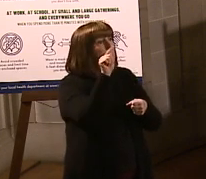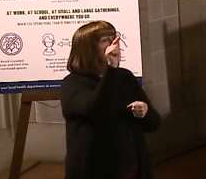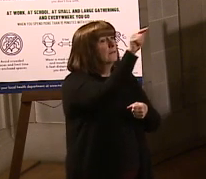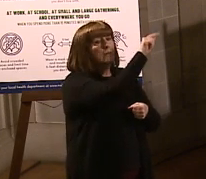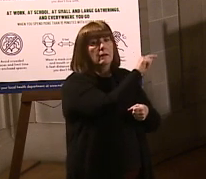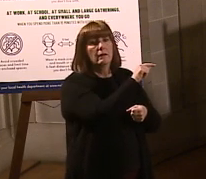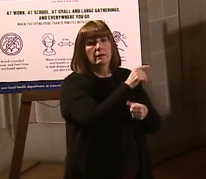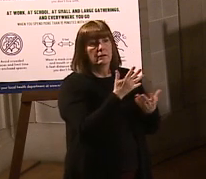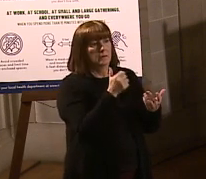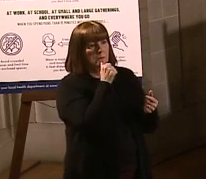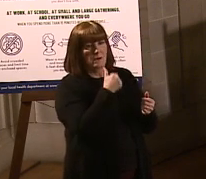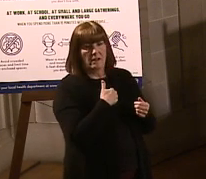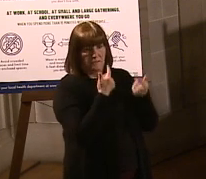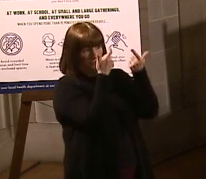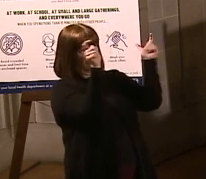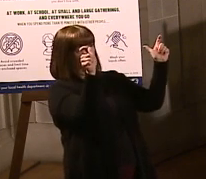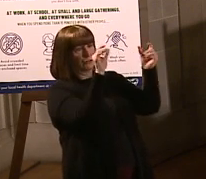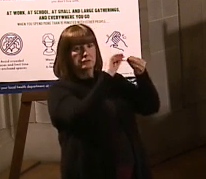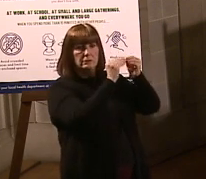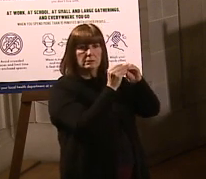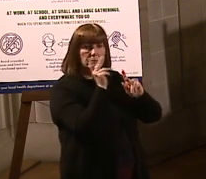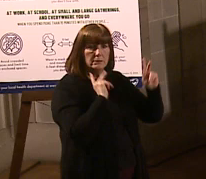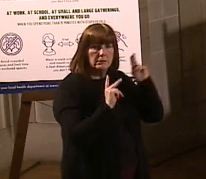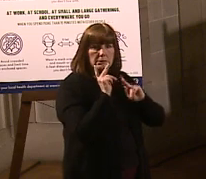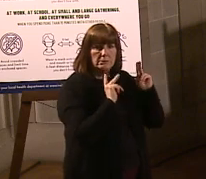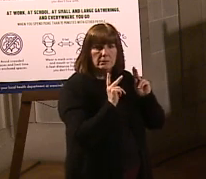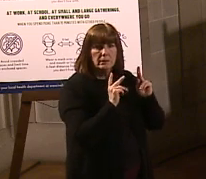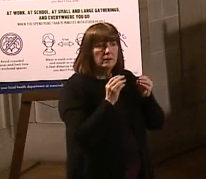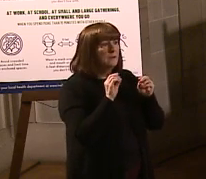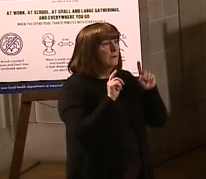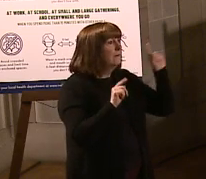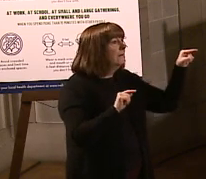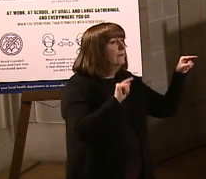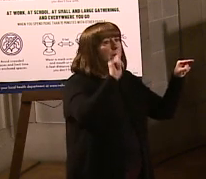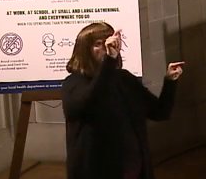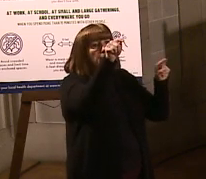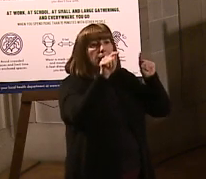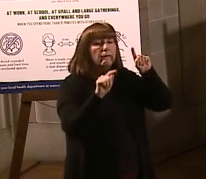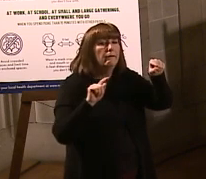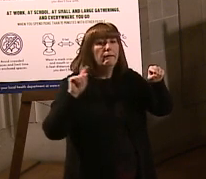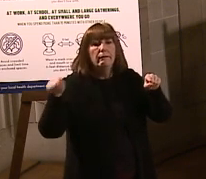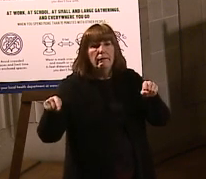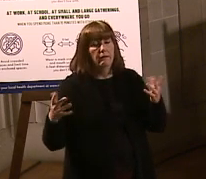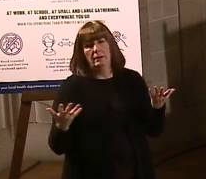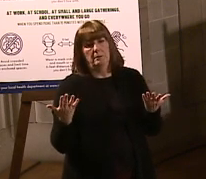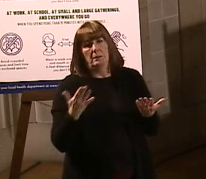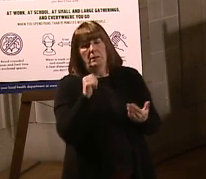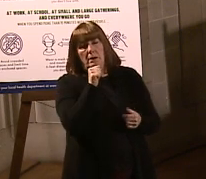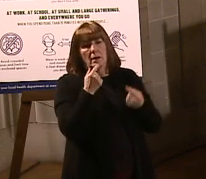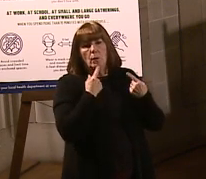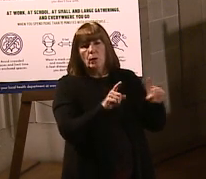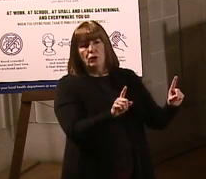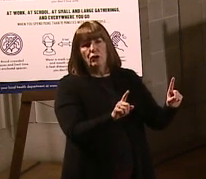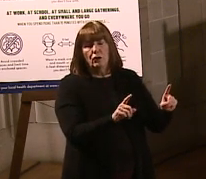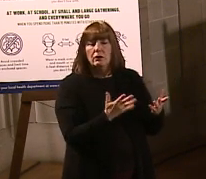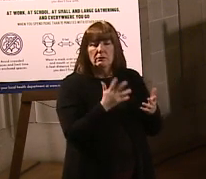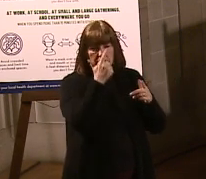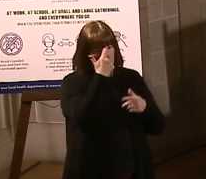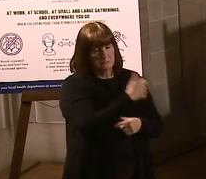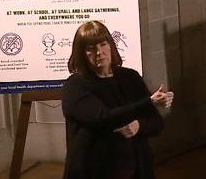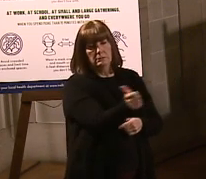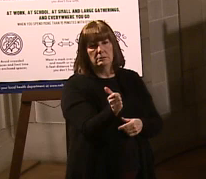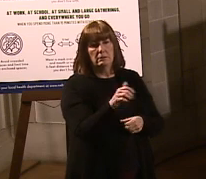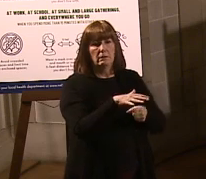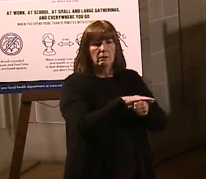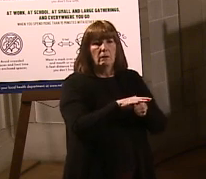a concentrated population where the population is more dispersed throughout the health district, that may not work. So it really is going to be up to the local